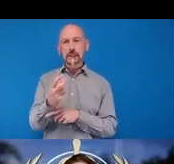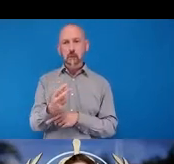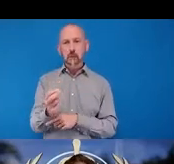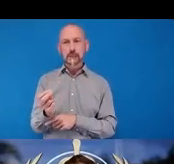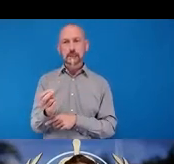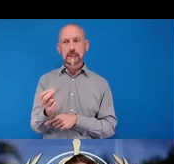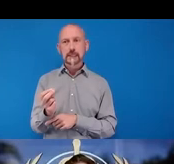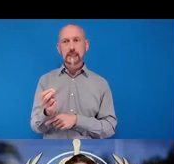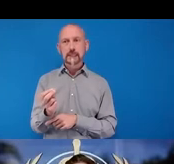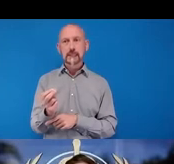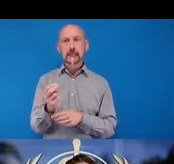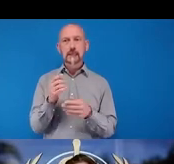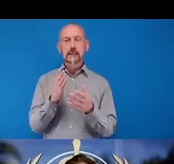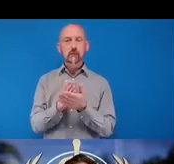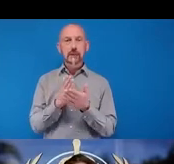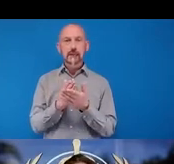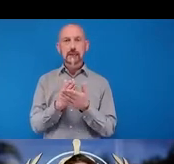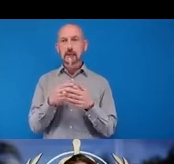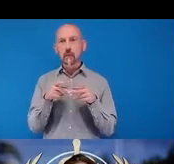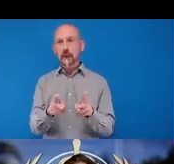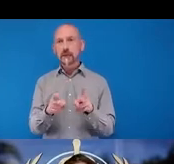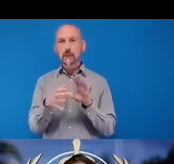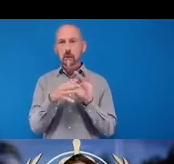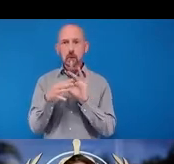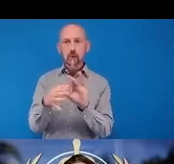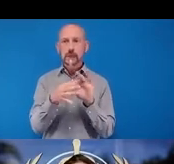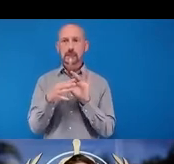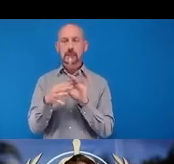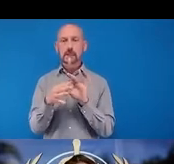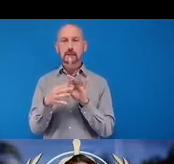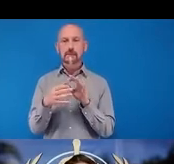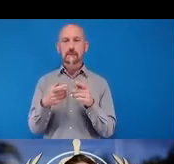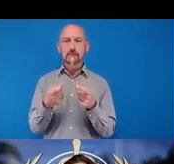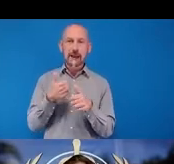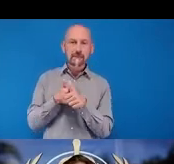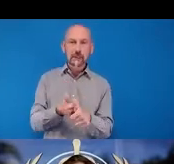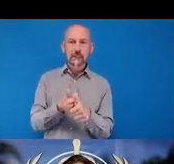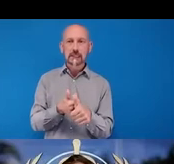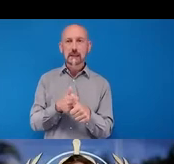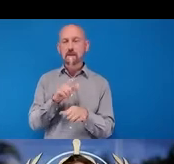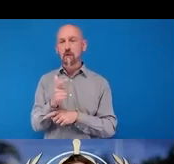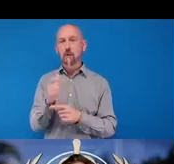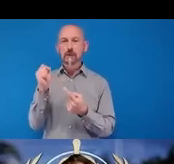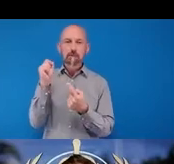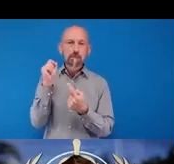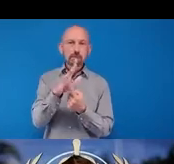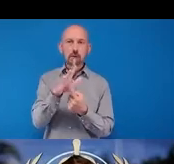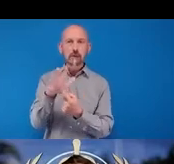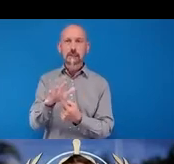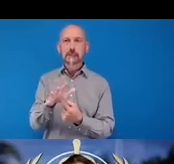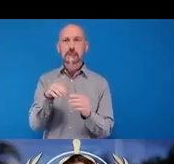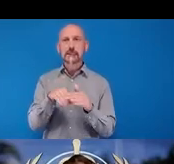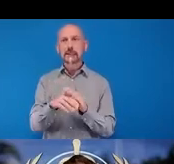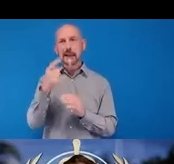unified and coordinated advocacy for key priorities in eye care at global,